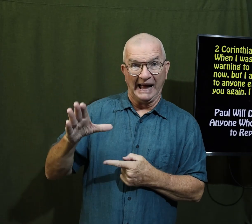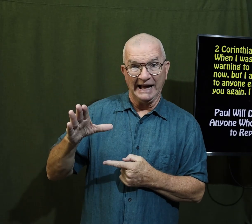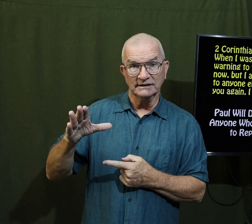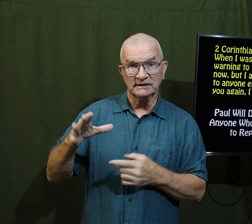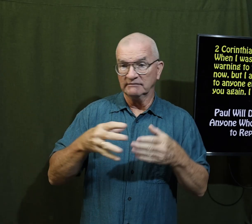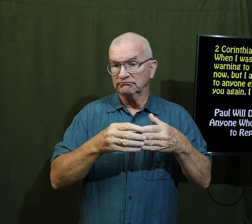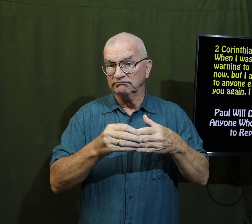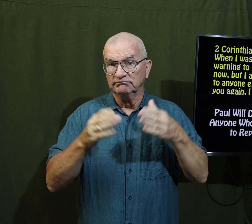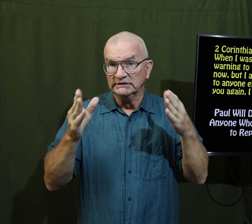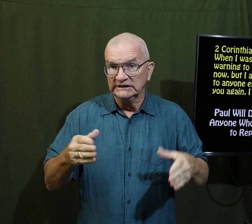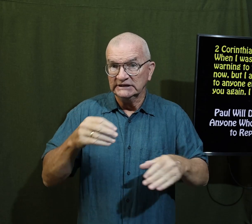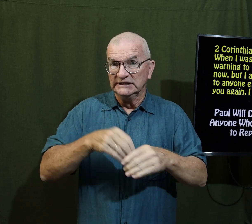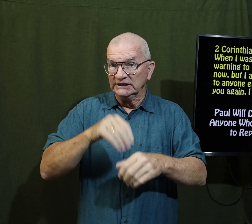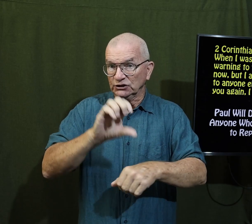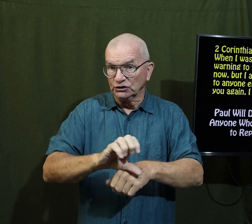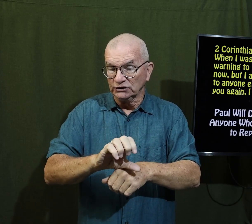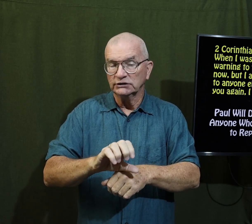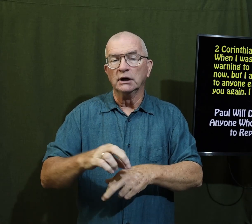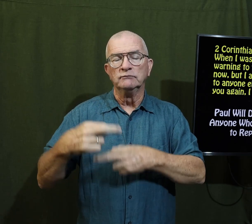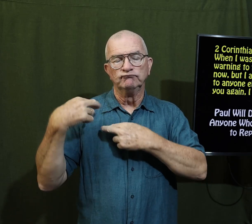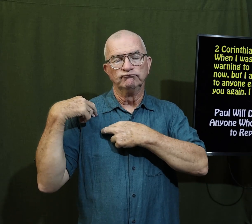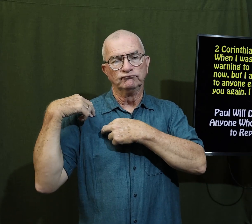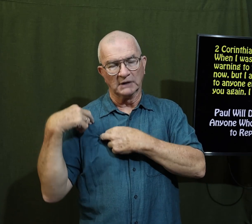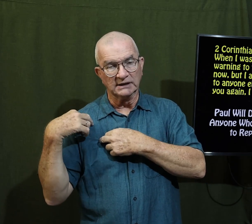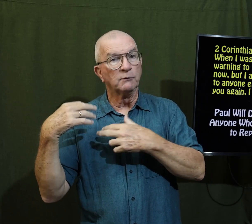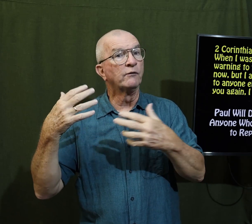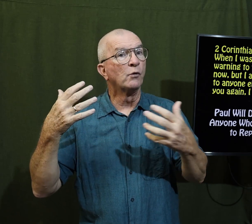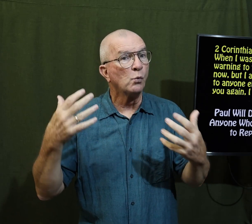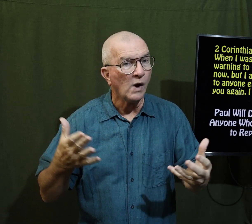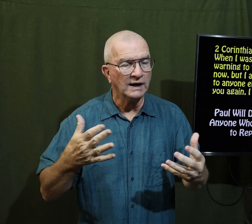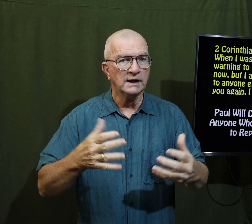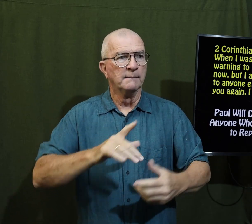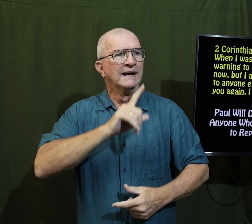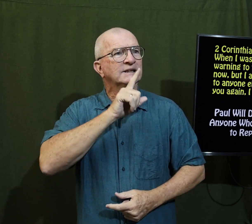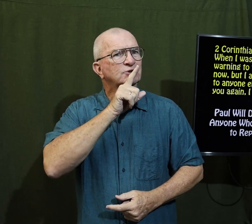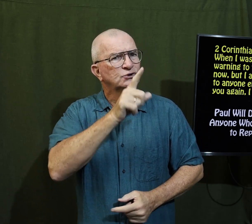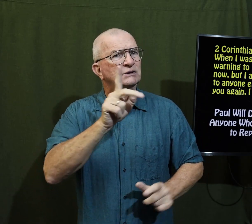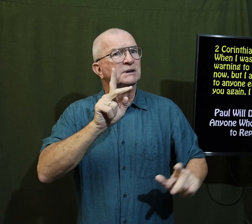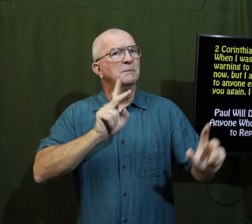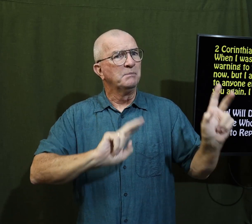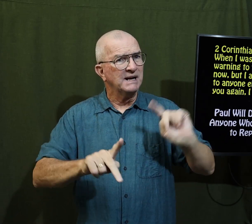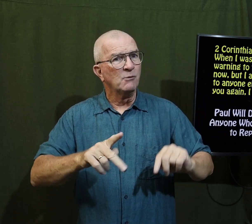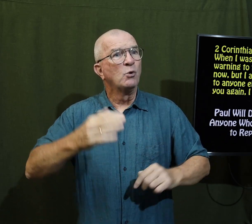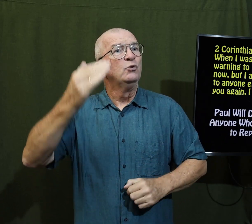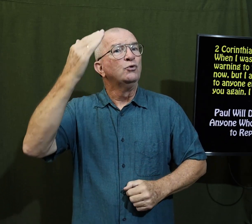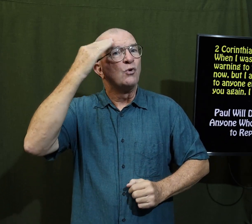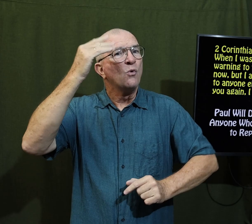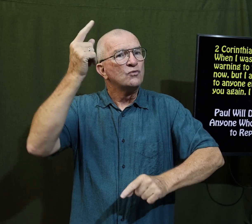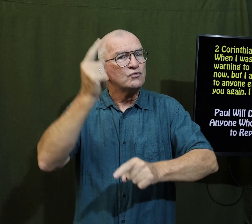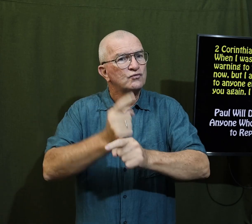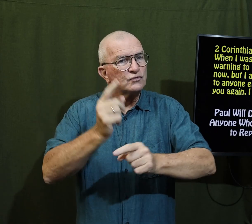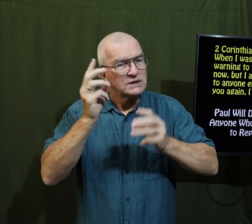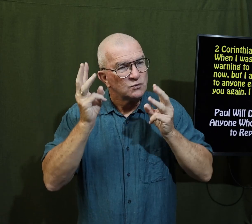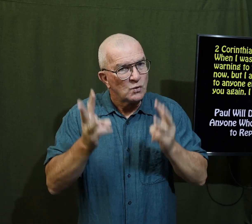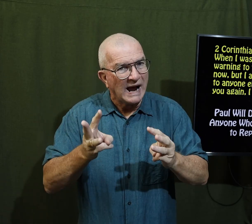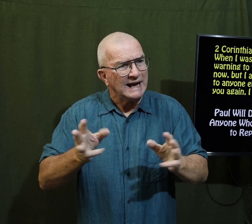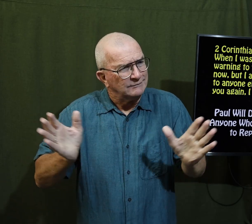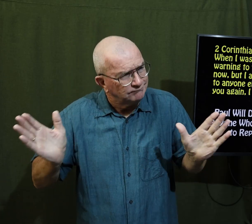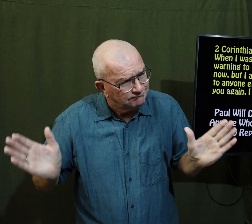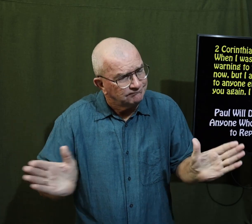The pastor the leaders in the church are responsible for making sure the people know the right